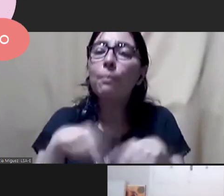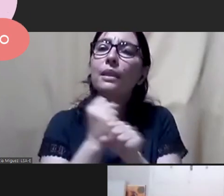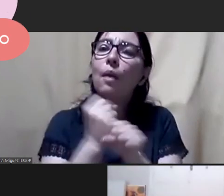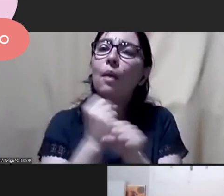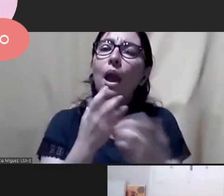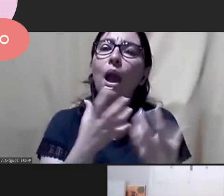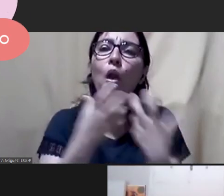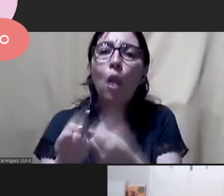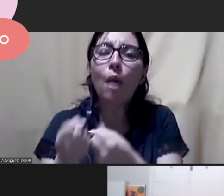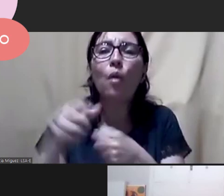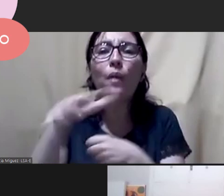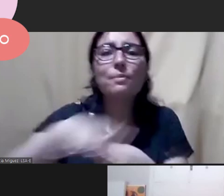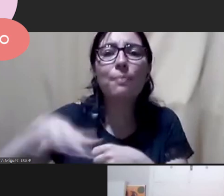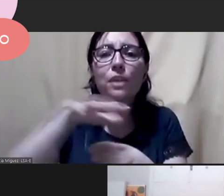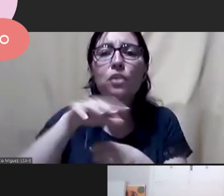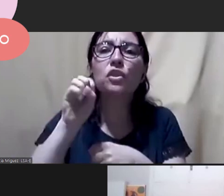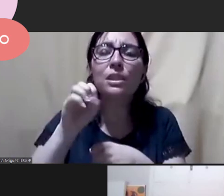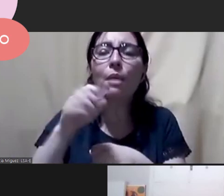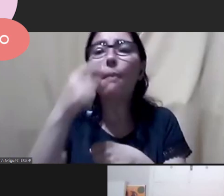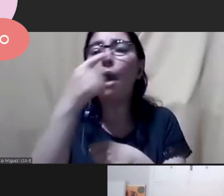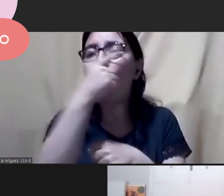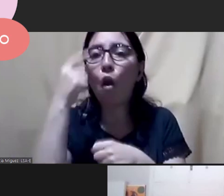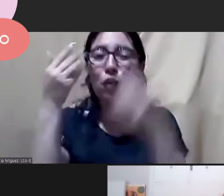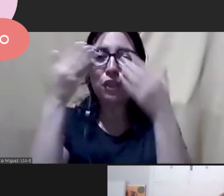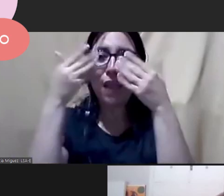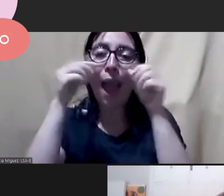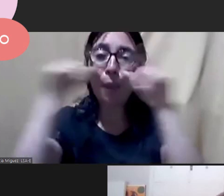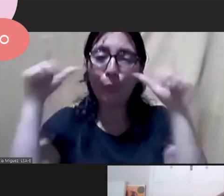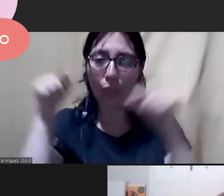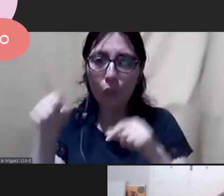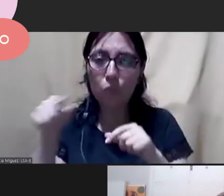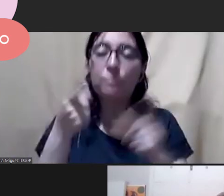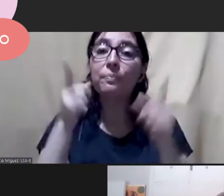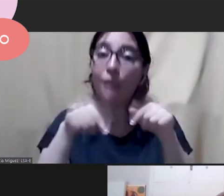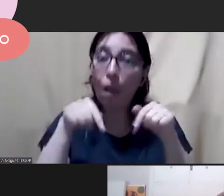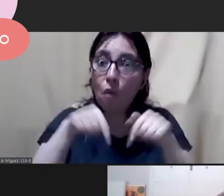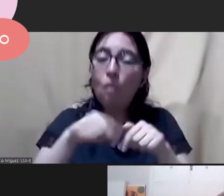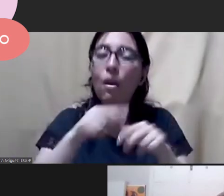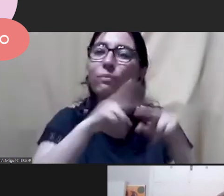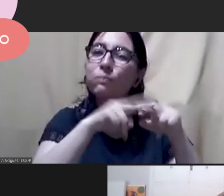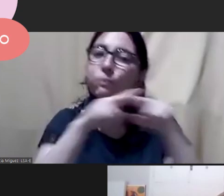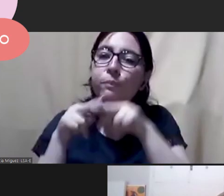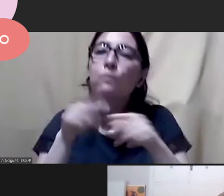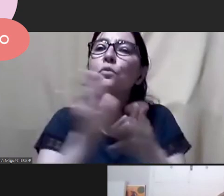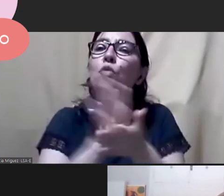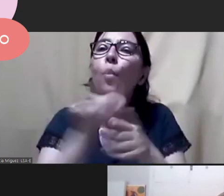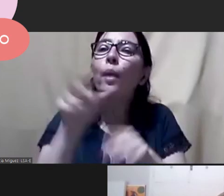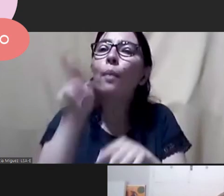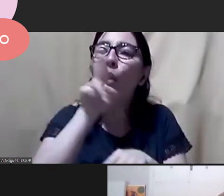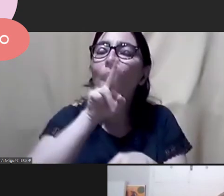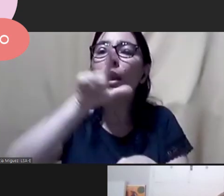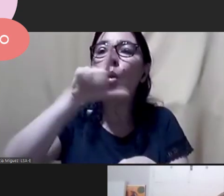she has been collaborating with the site directed by Roger Cosa. And